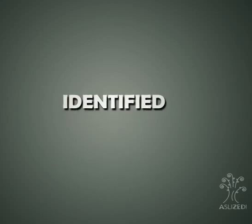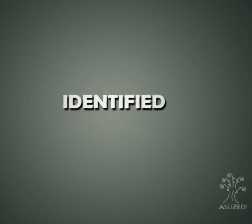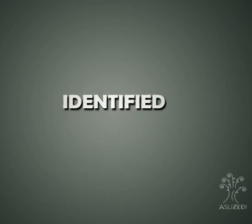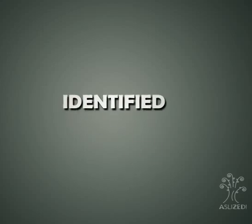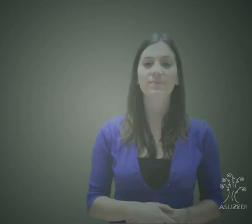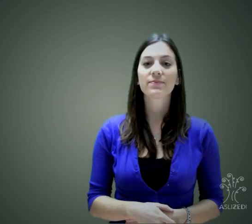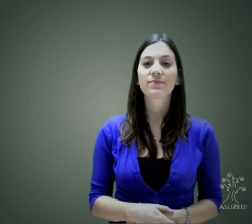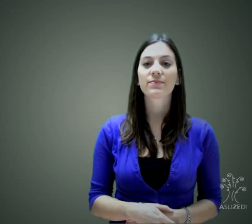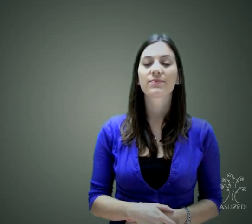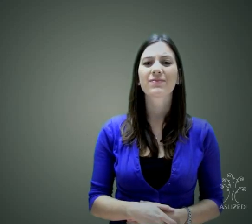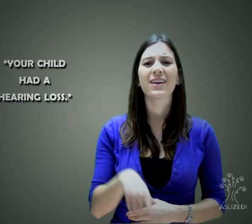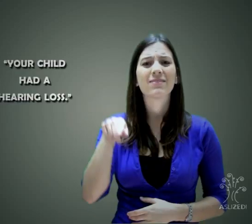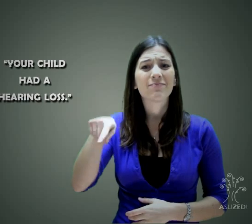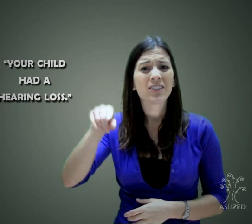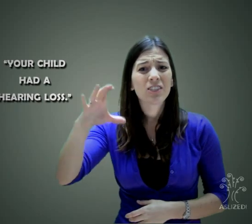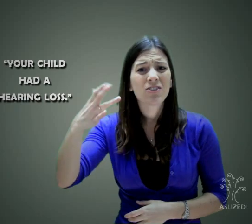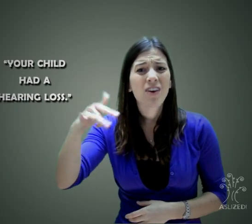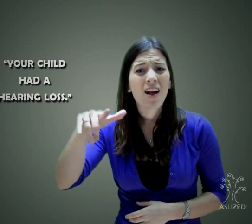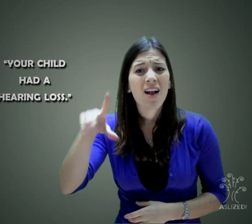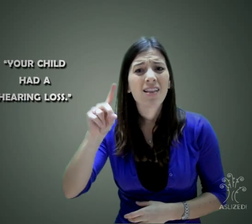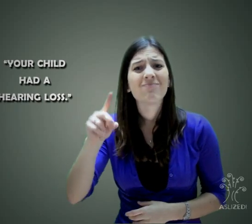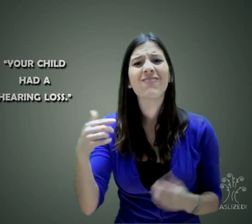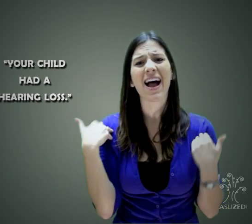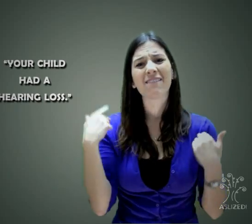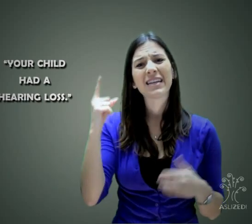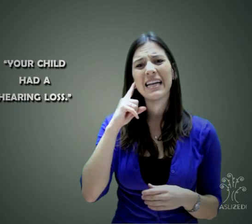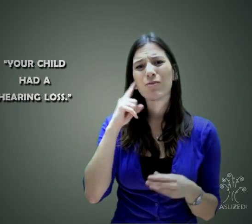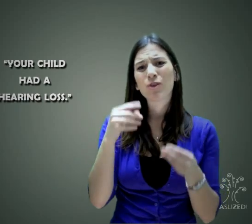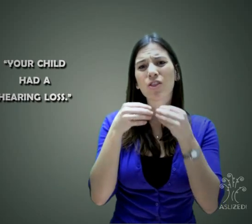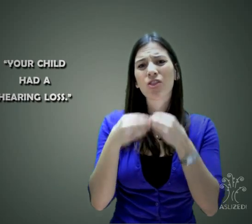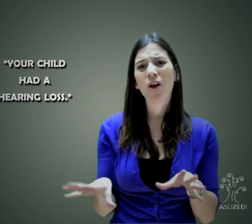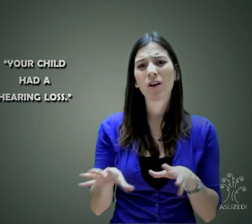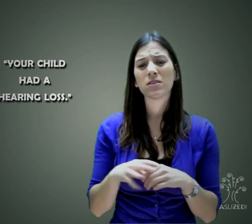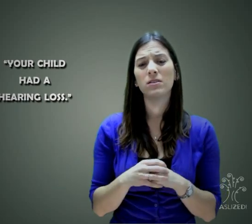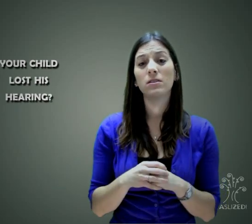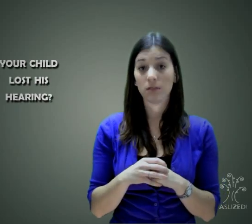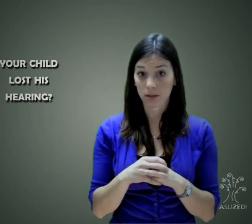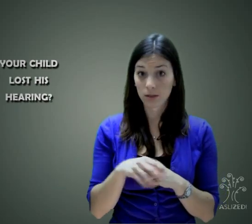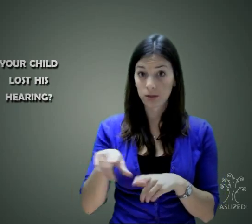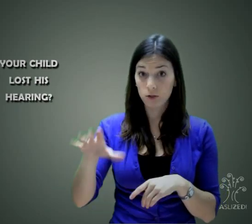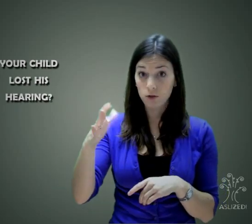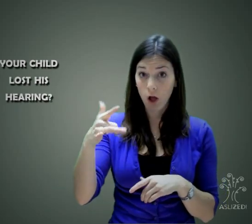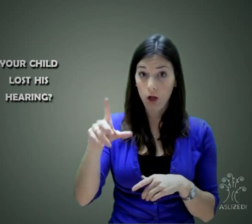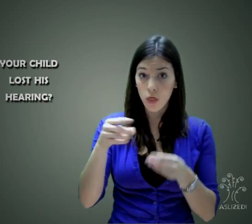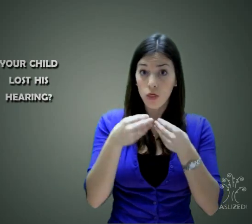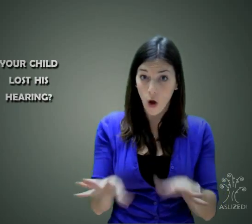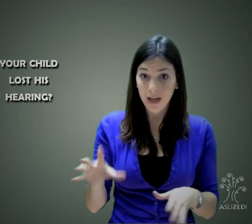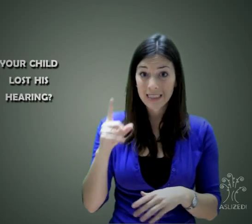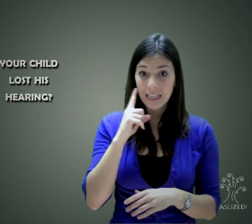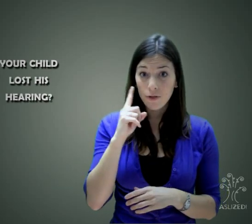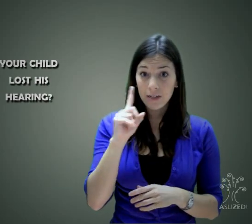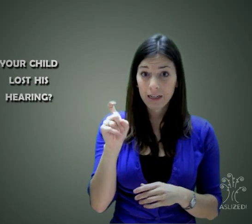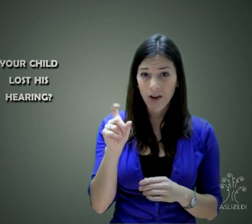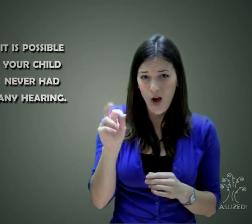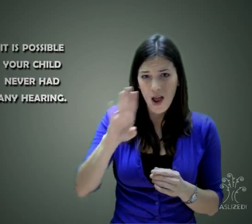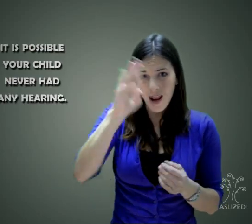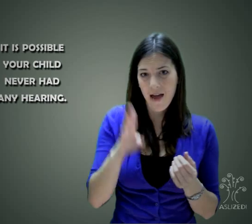Then the doctor says, your child has a hearing loss. So it seems that the child lost his hearing? The child probably never had any hearing to begin with.